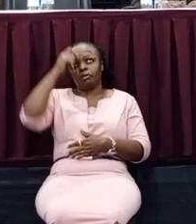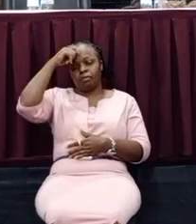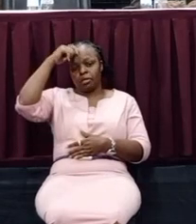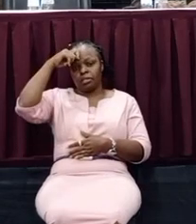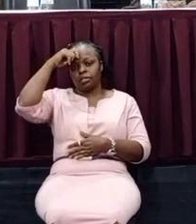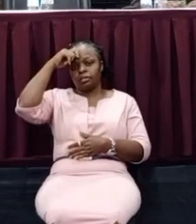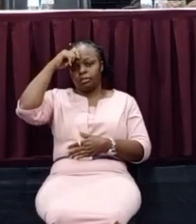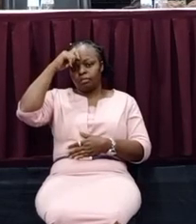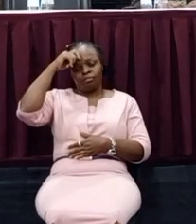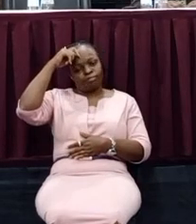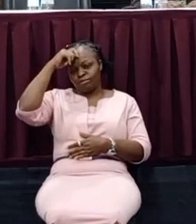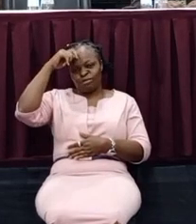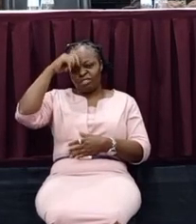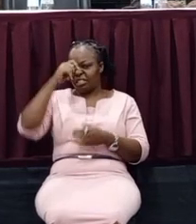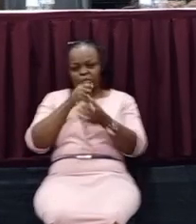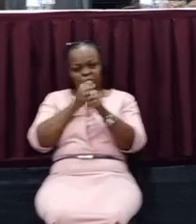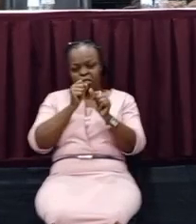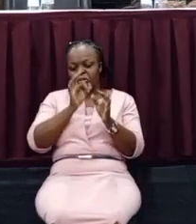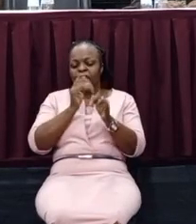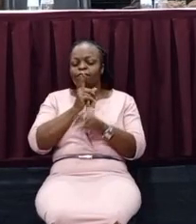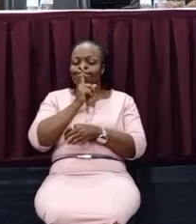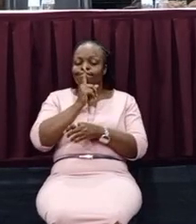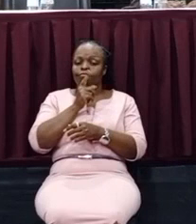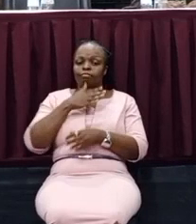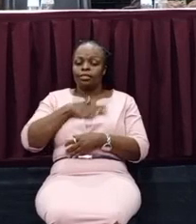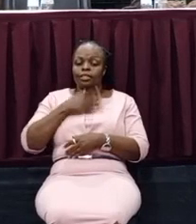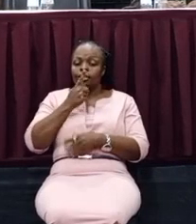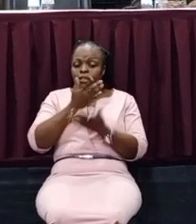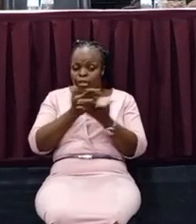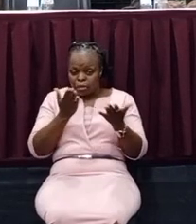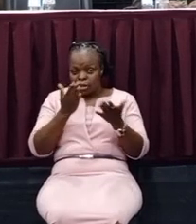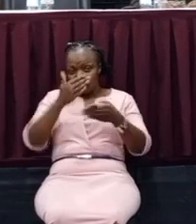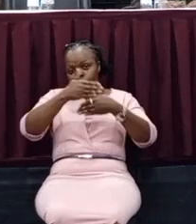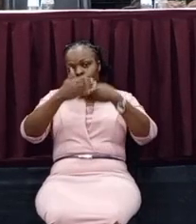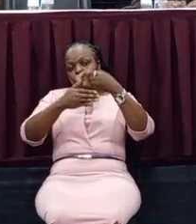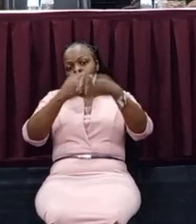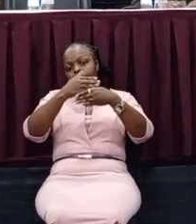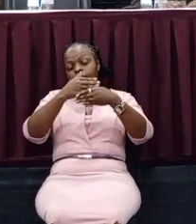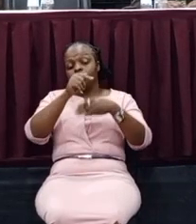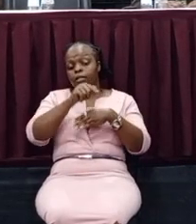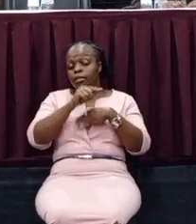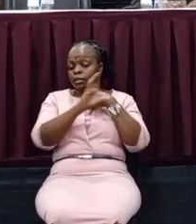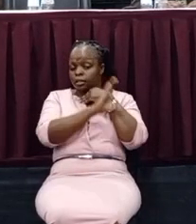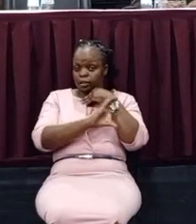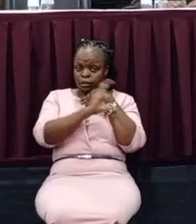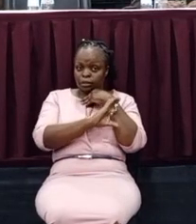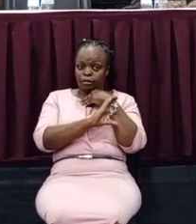You are not brilliant if you don't say anything. Please say something, and say something to build, to build this country, to help